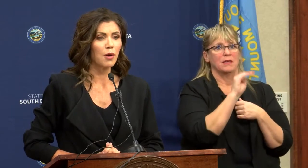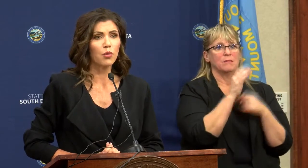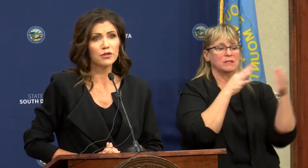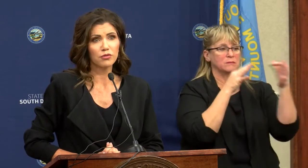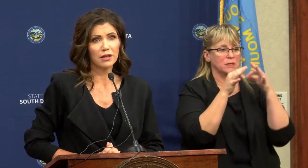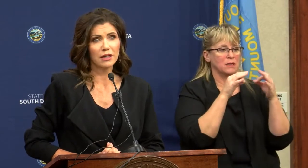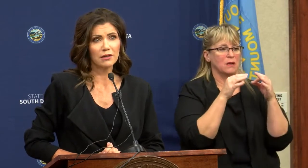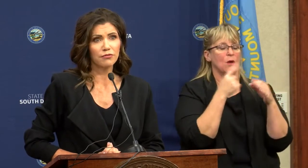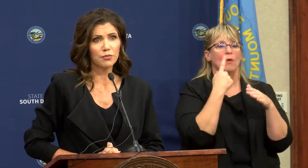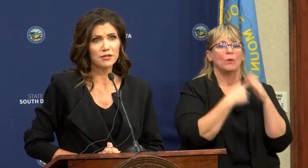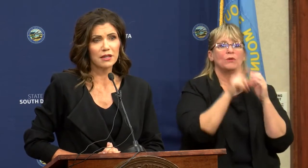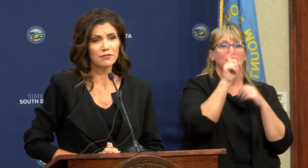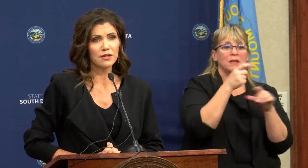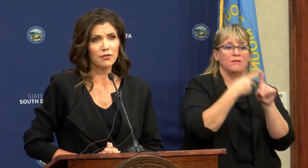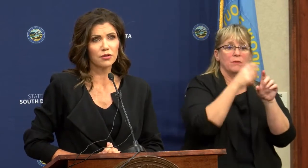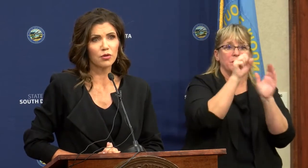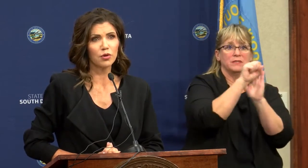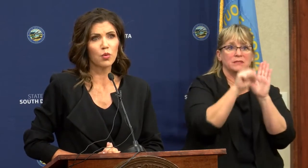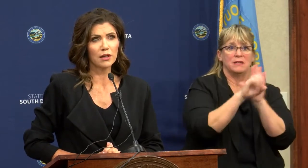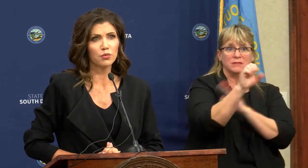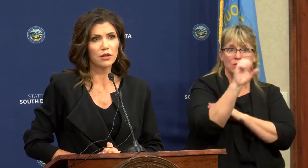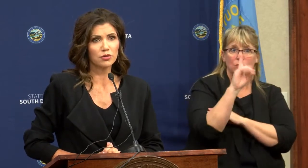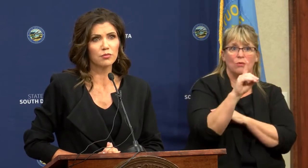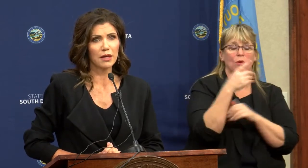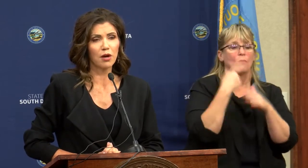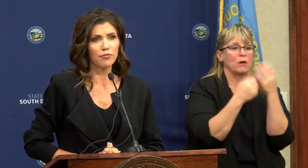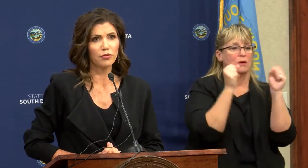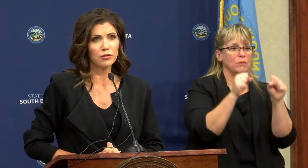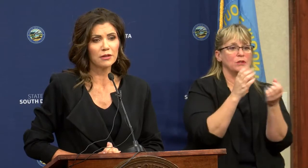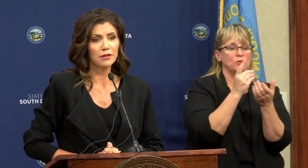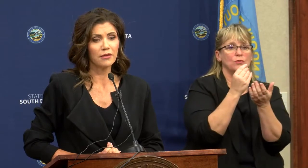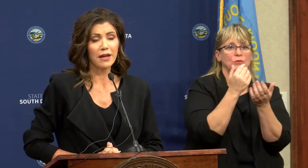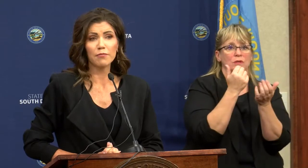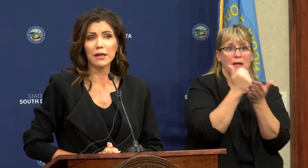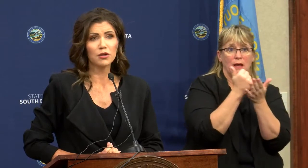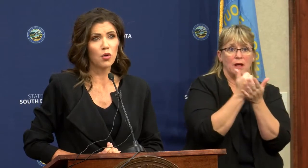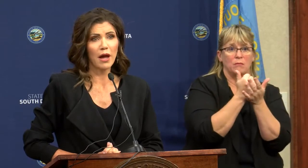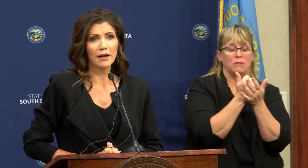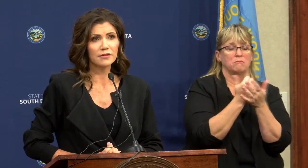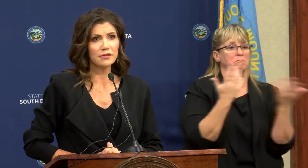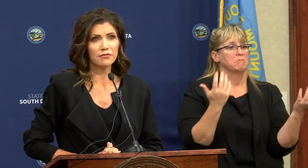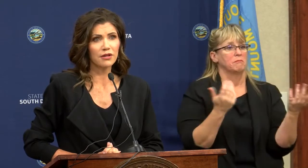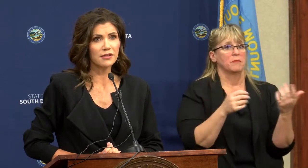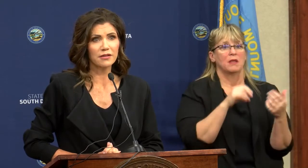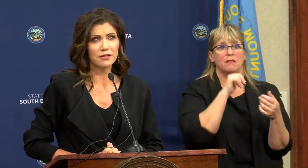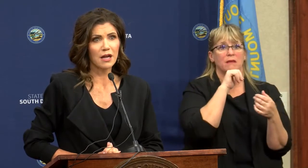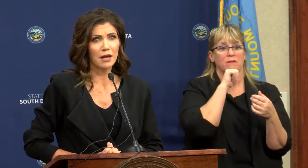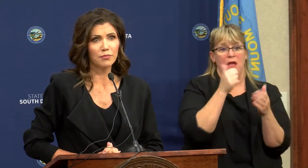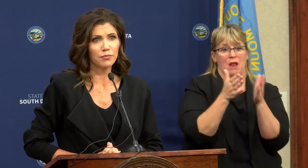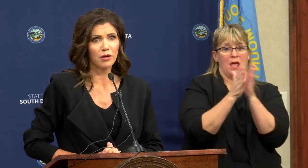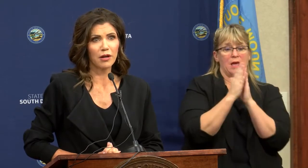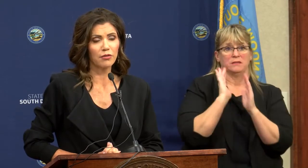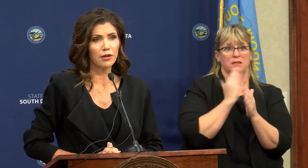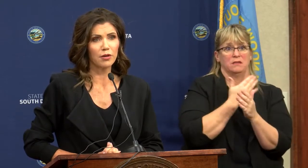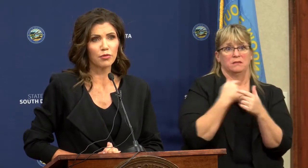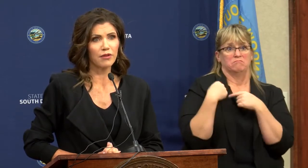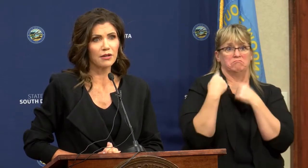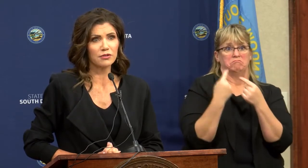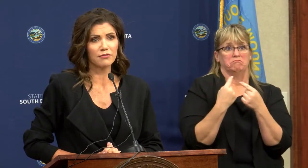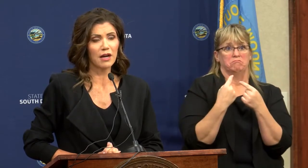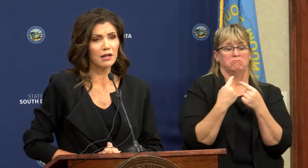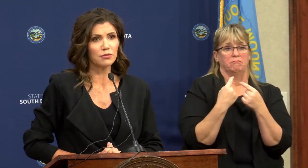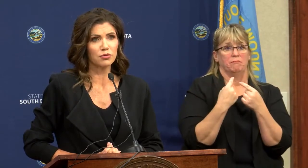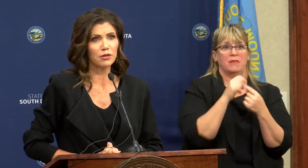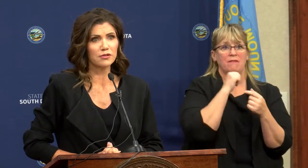about what do they need from the state of South Dakota? What can we do to be helpful? They have made no asks of us at this time. Our health care